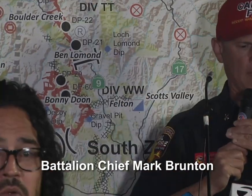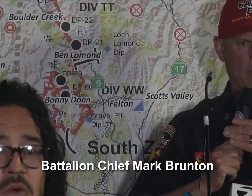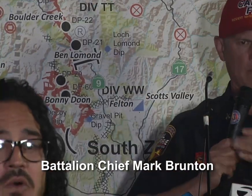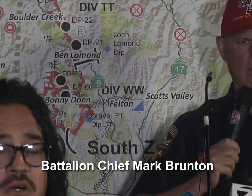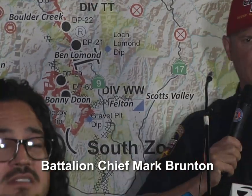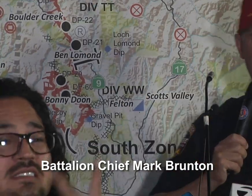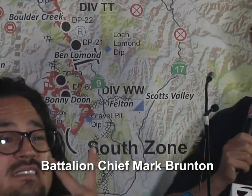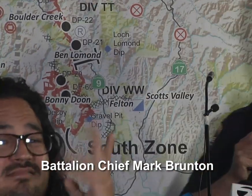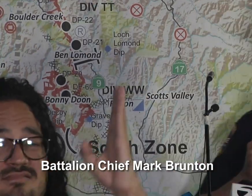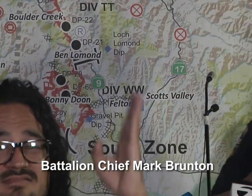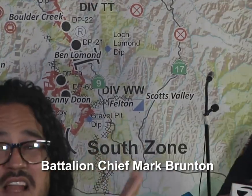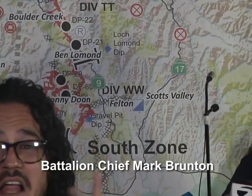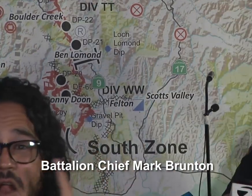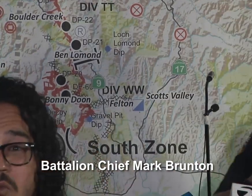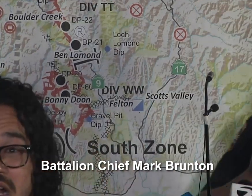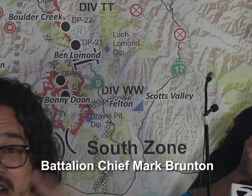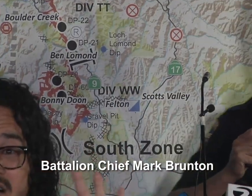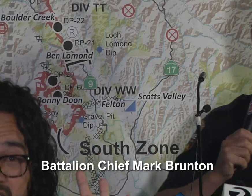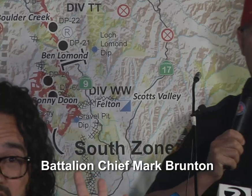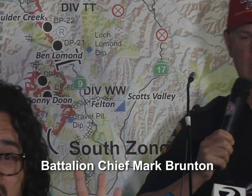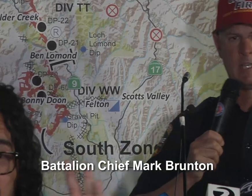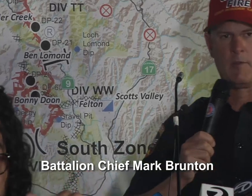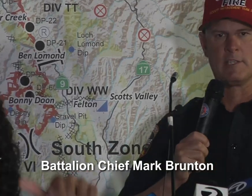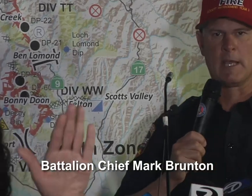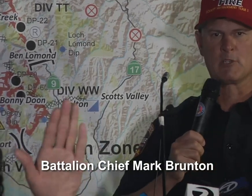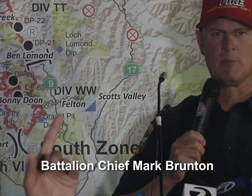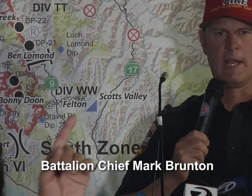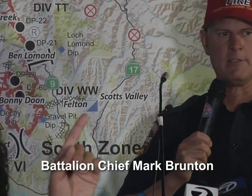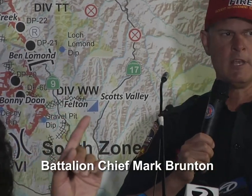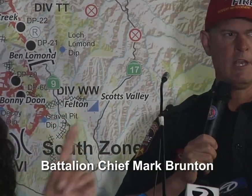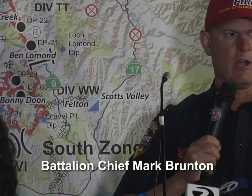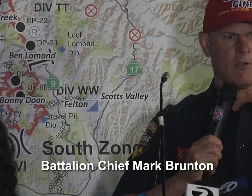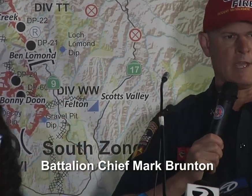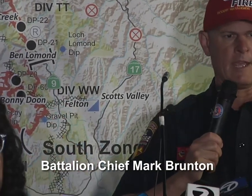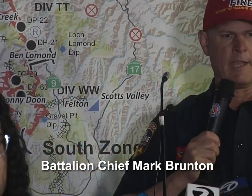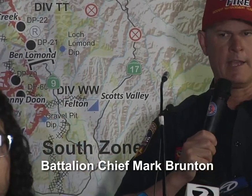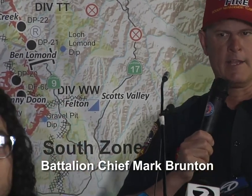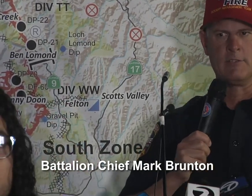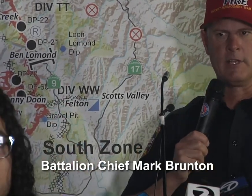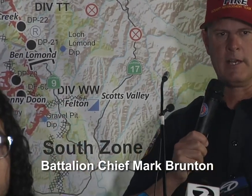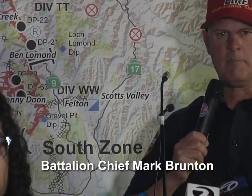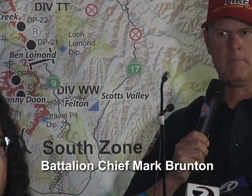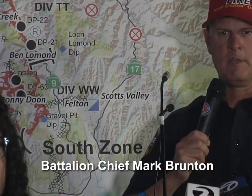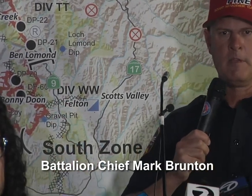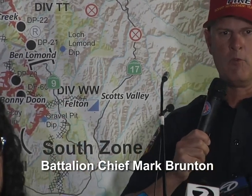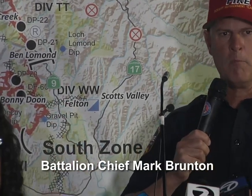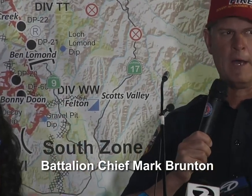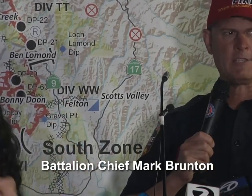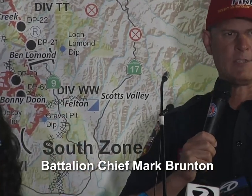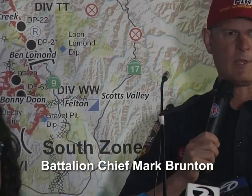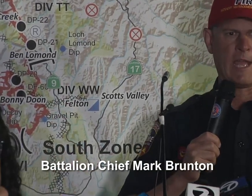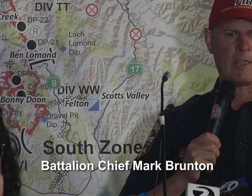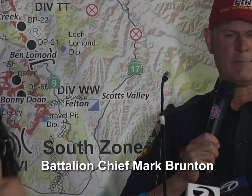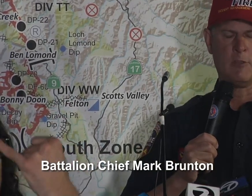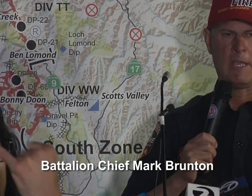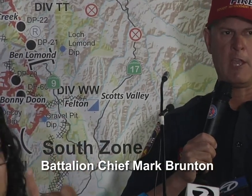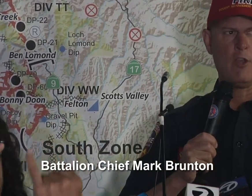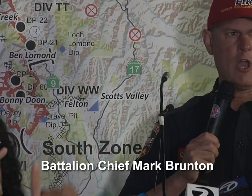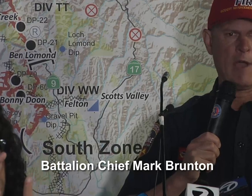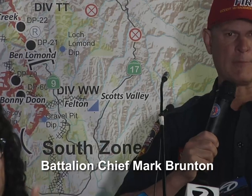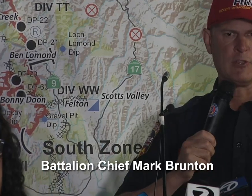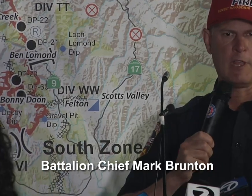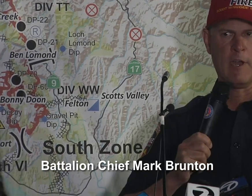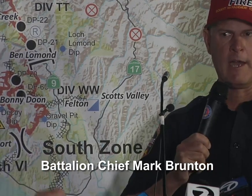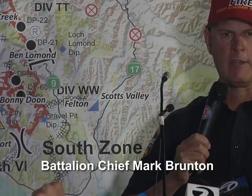thing about that, we've been able to establish some lines and are continuing to establish some lines. Are they as robust as we'd like them to